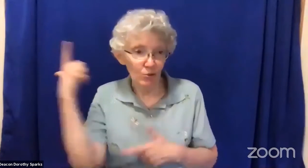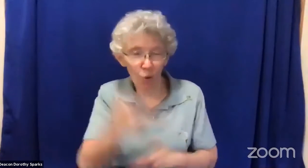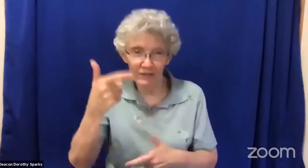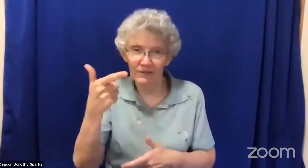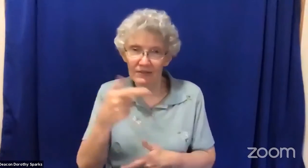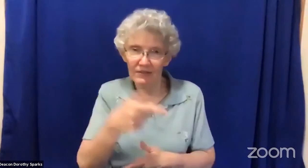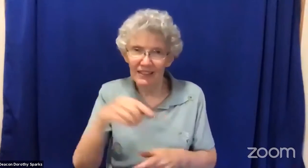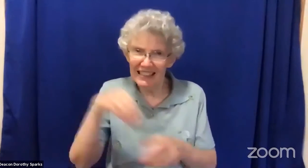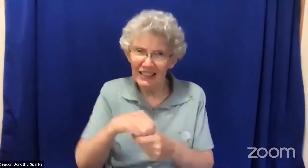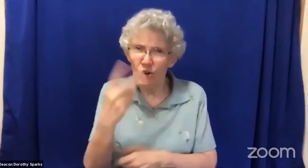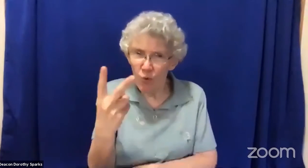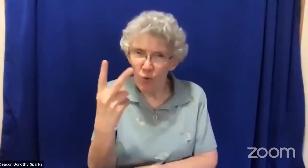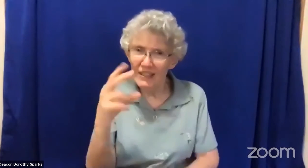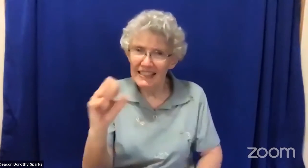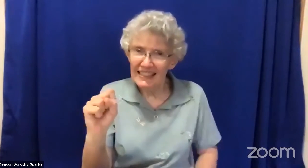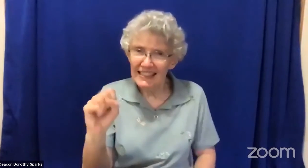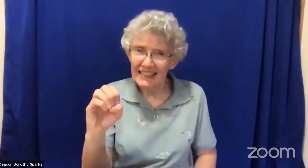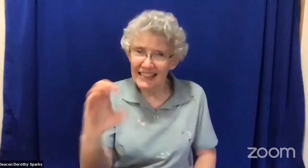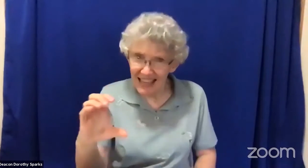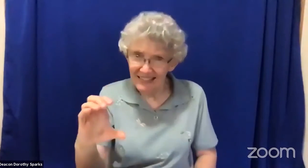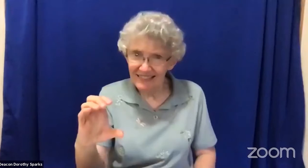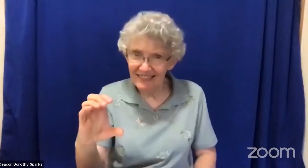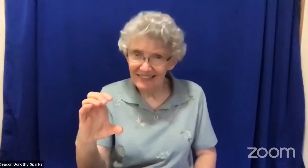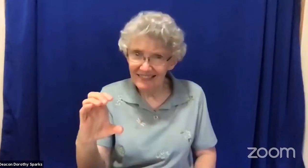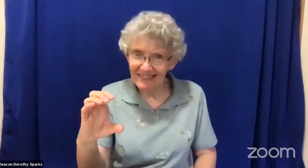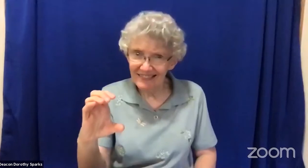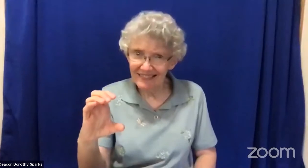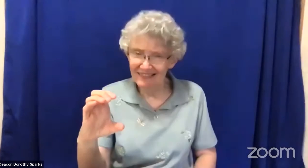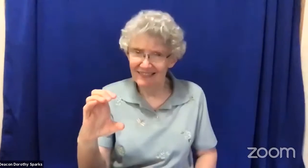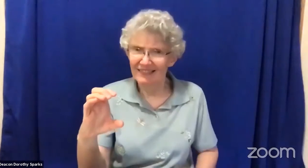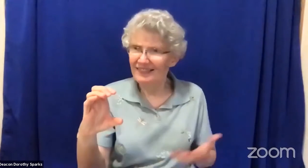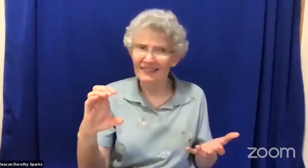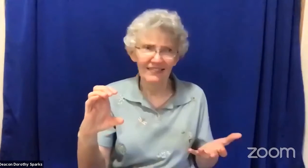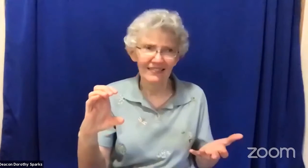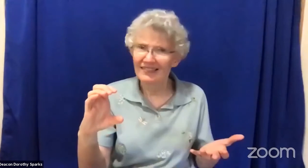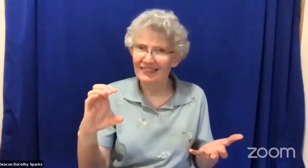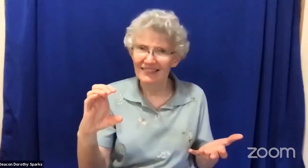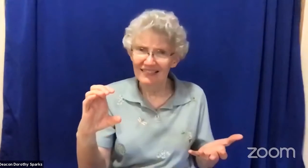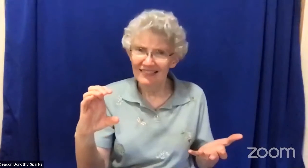And they shot him. Within two seconds when they pulled up on him.